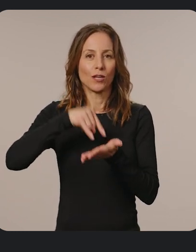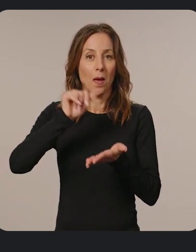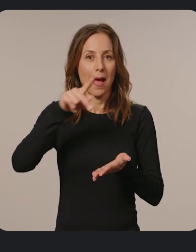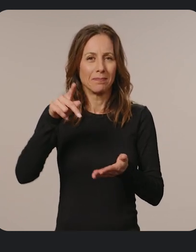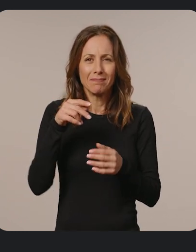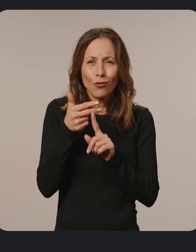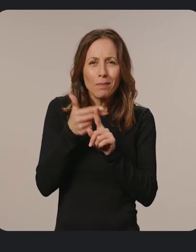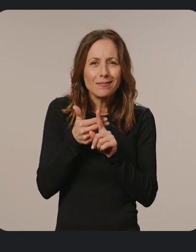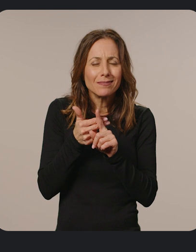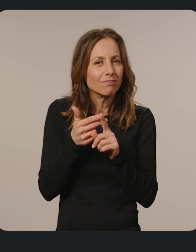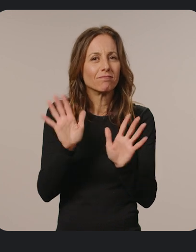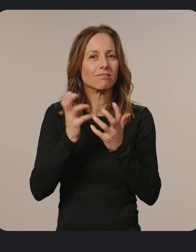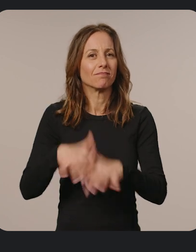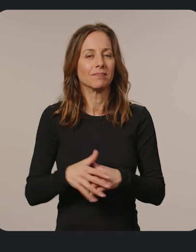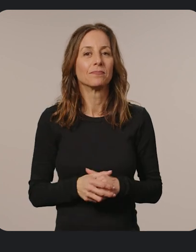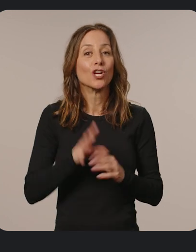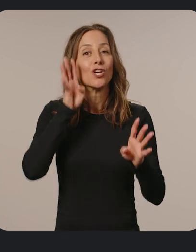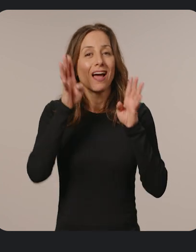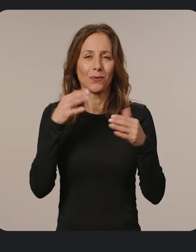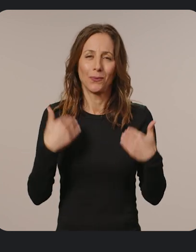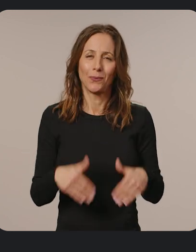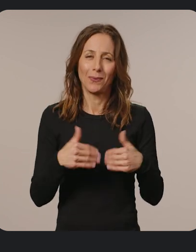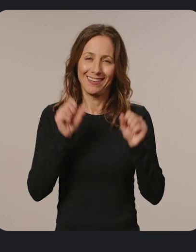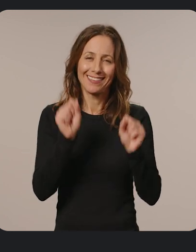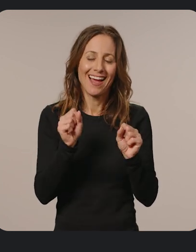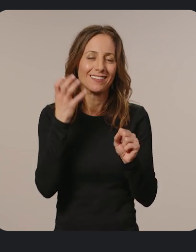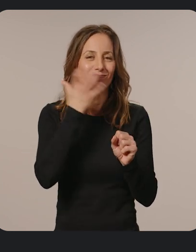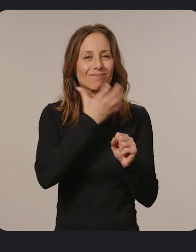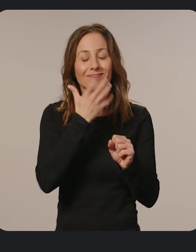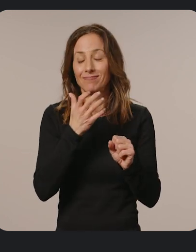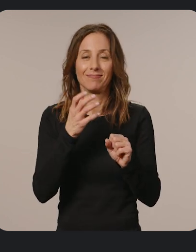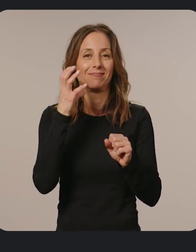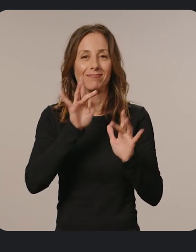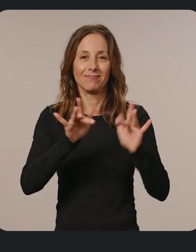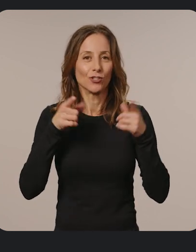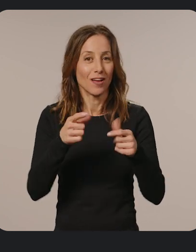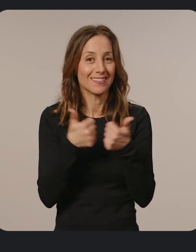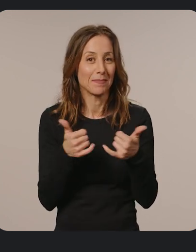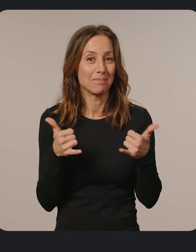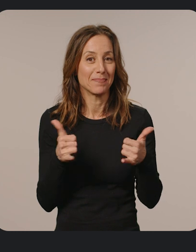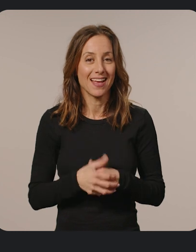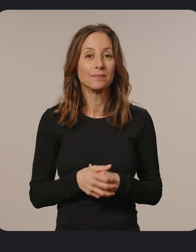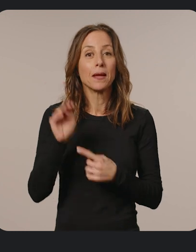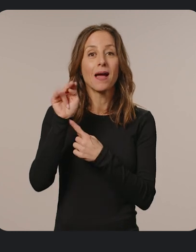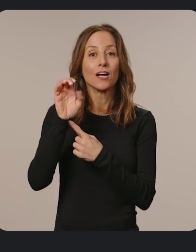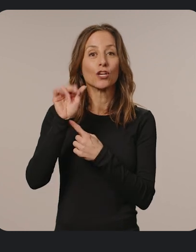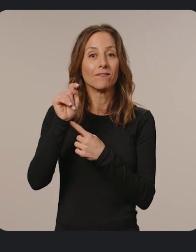just three months. Creativity can also shine during gameplay. Minecraft Education Edition